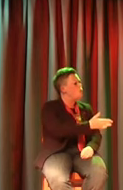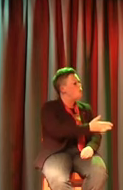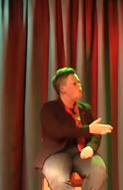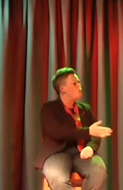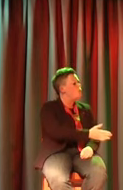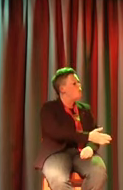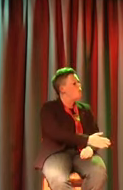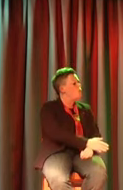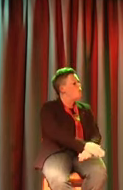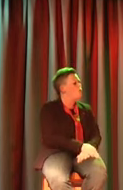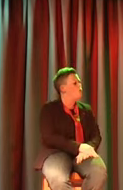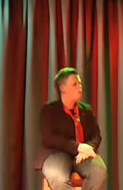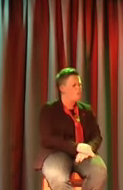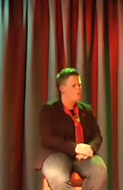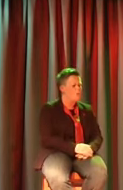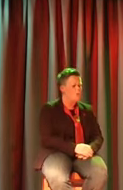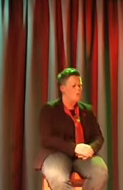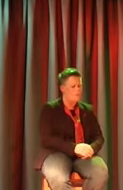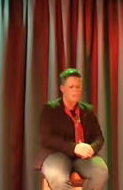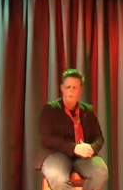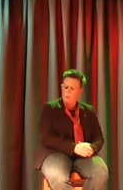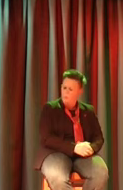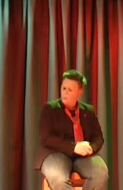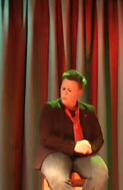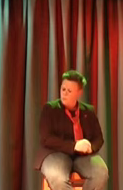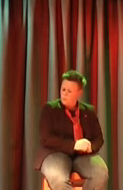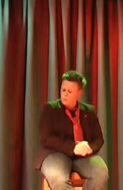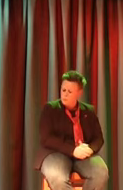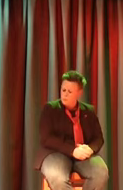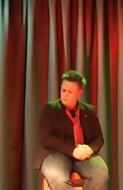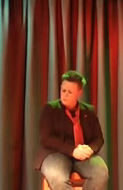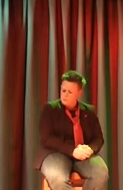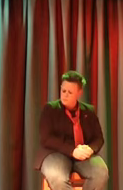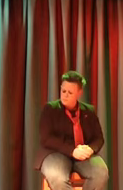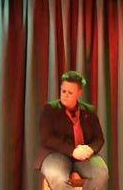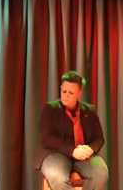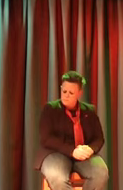I my days.